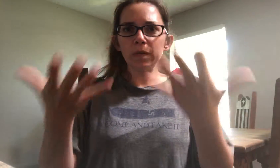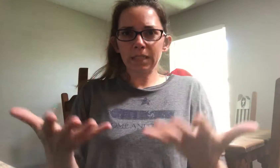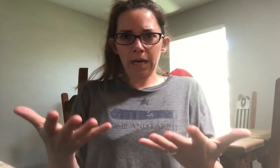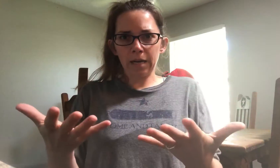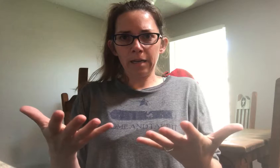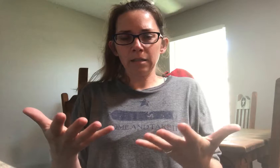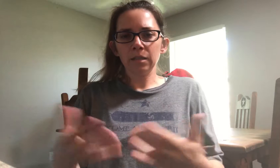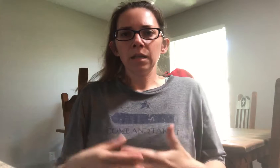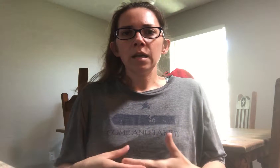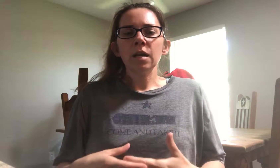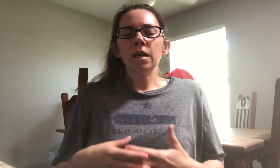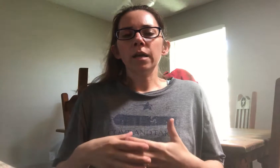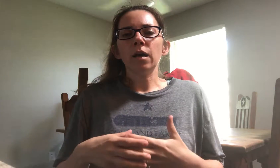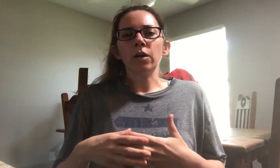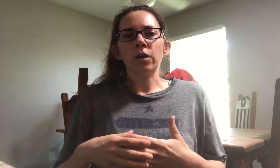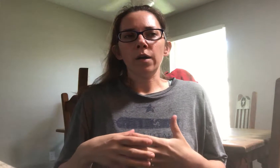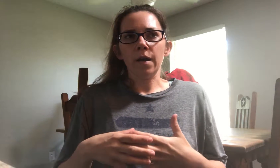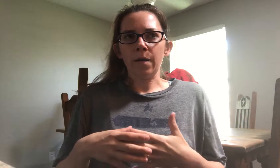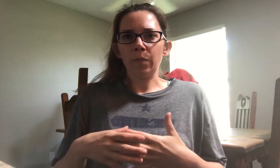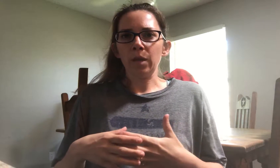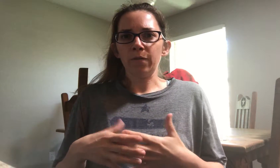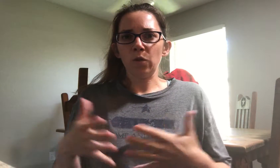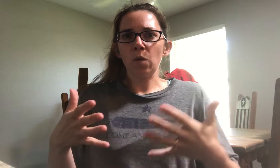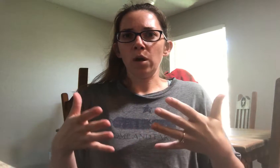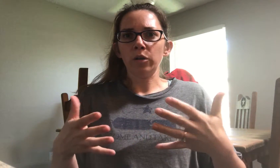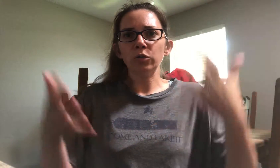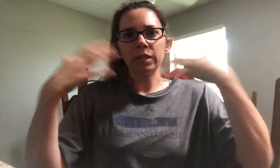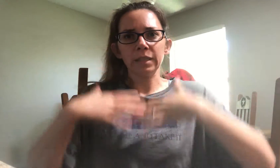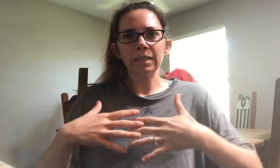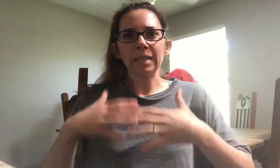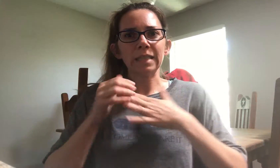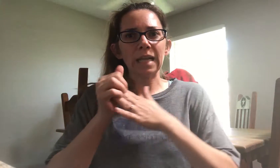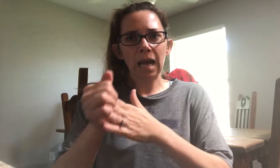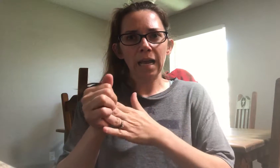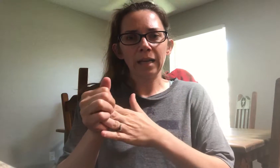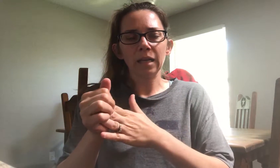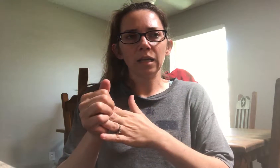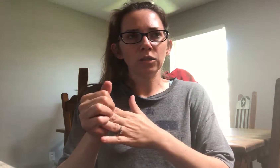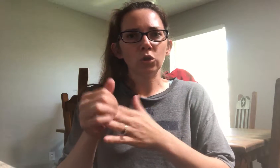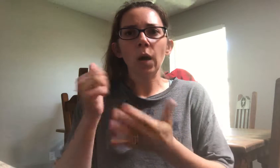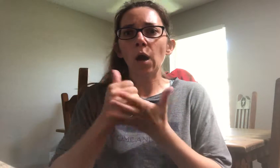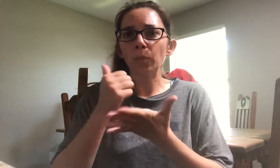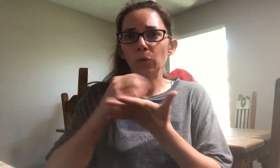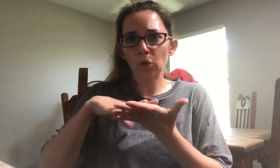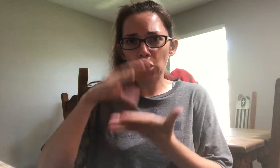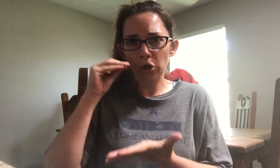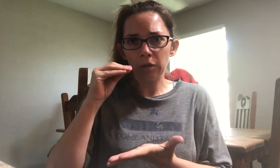would sign it or if you are using this as a guide to help you learn,